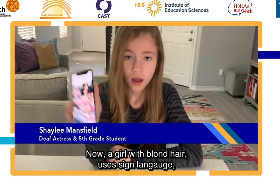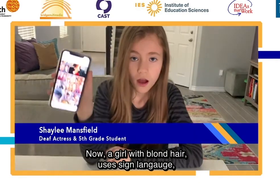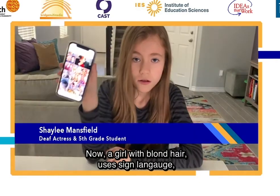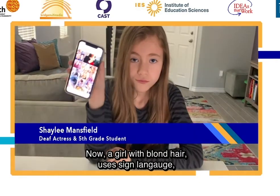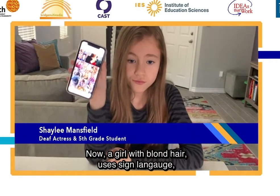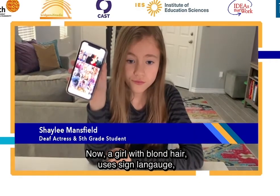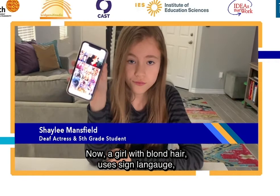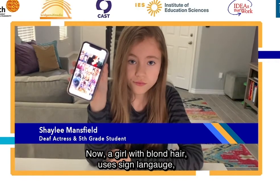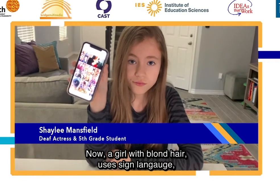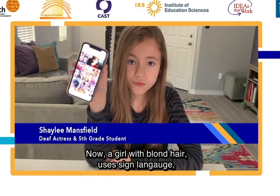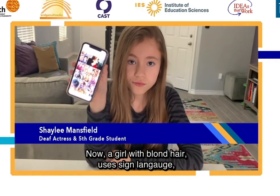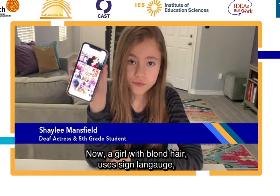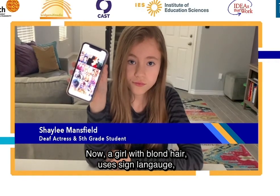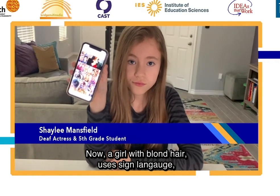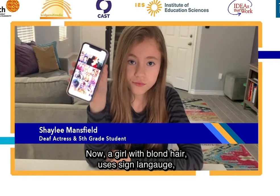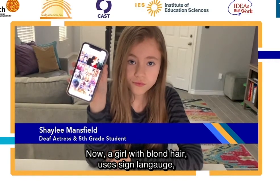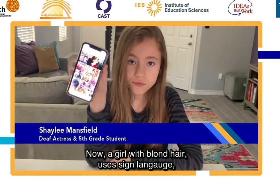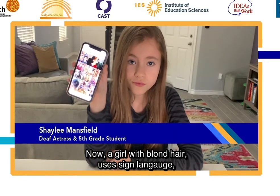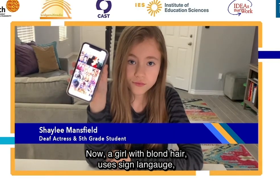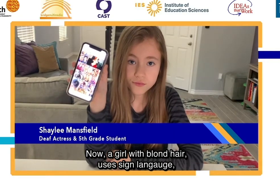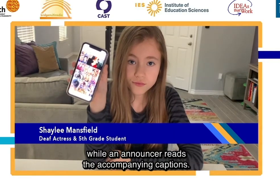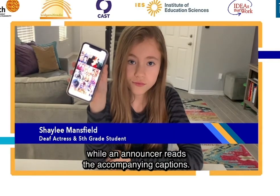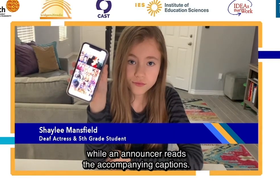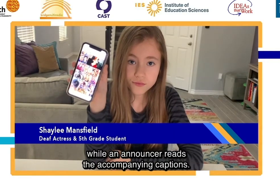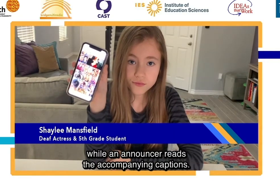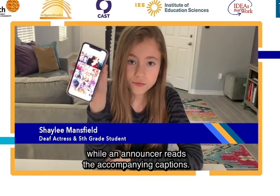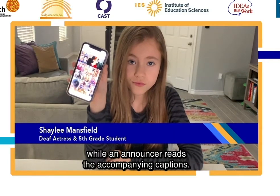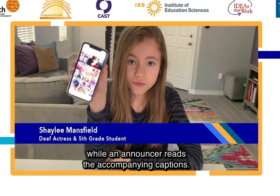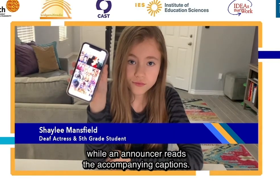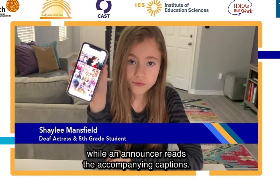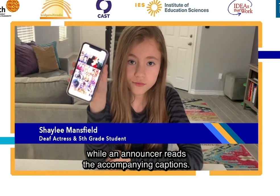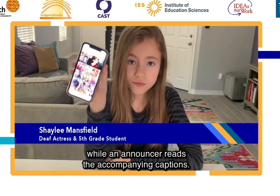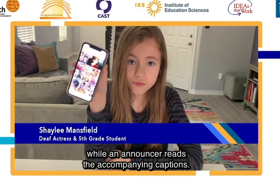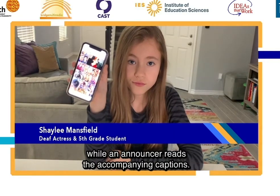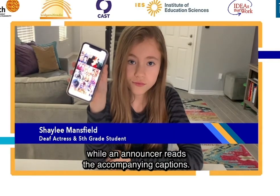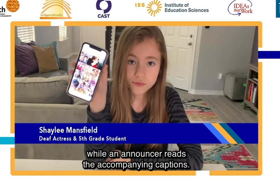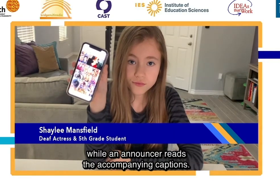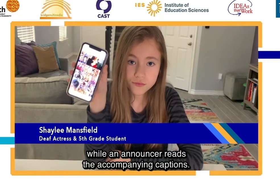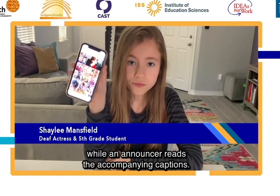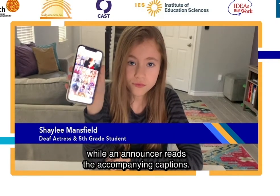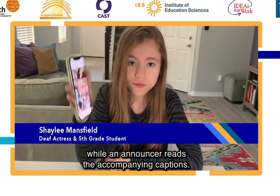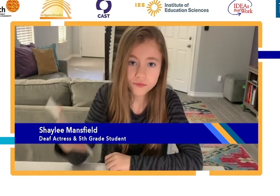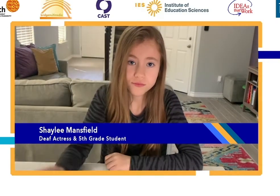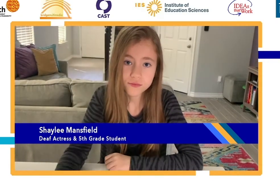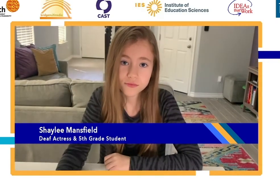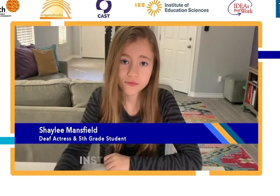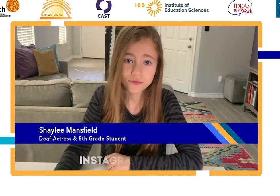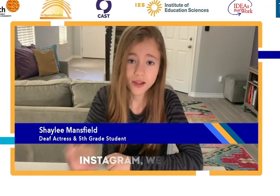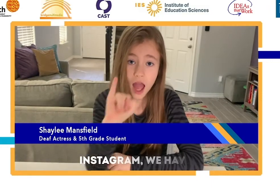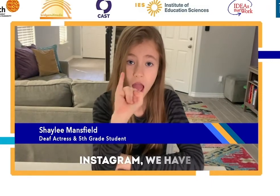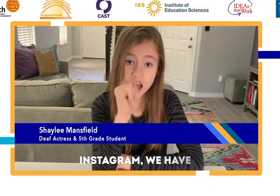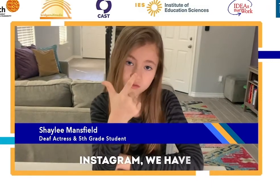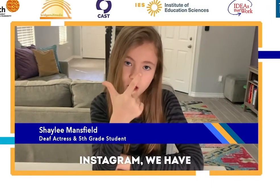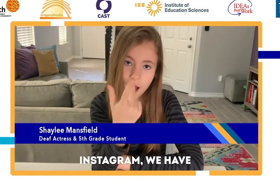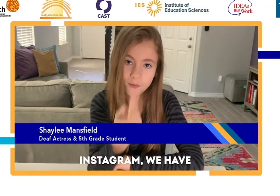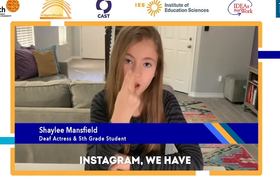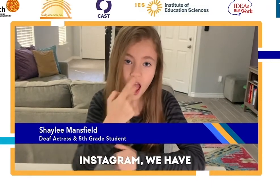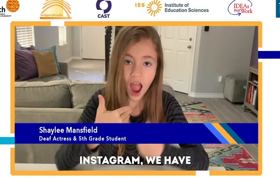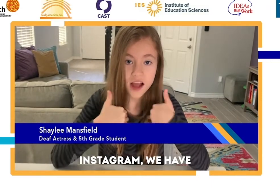Now a girl with blonde hair uses sign language, while an announcer reads the accompanying captions. Instagram, we have